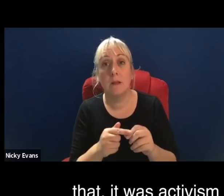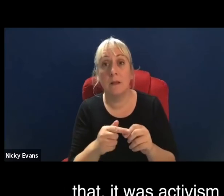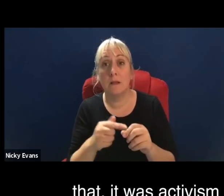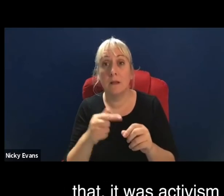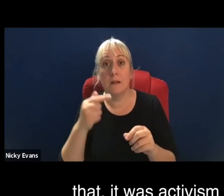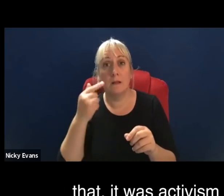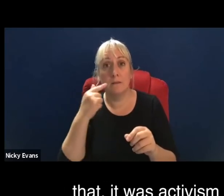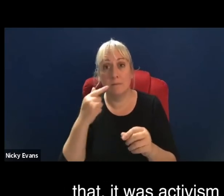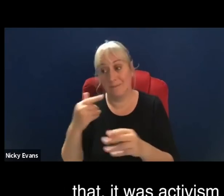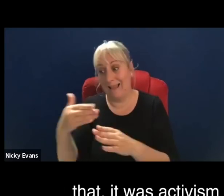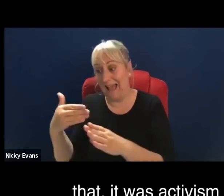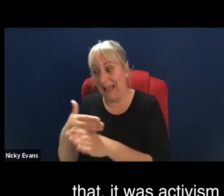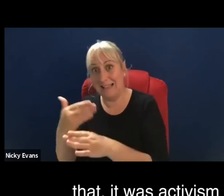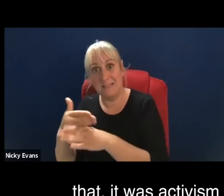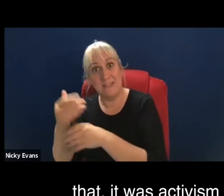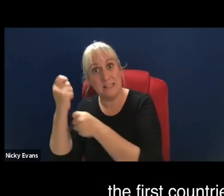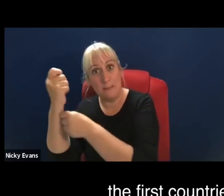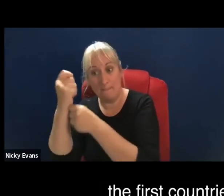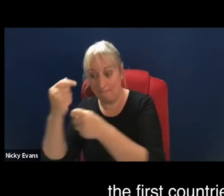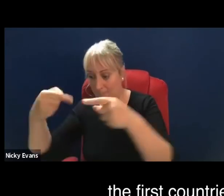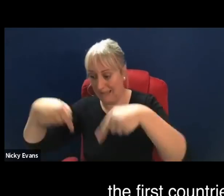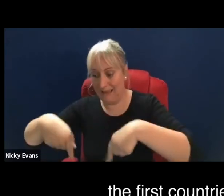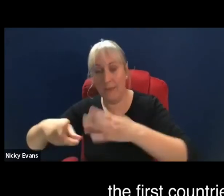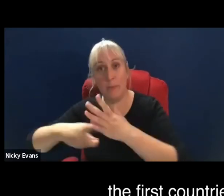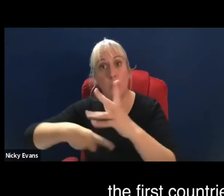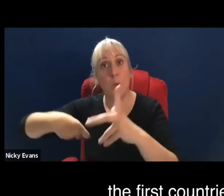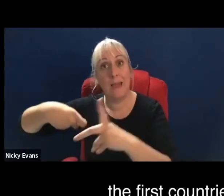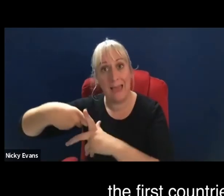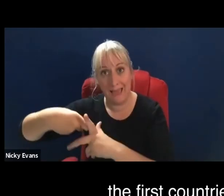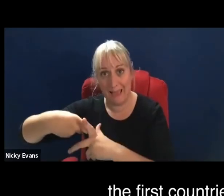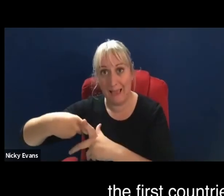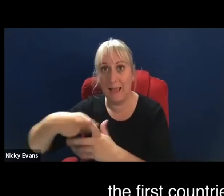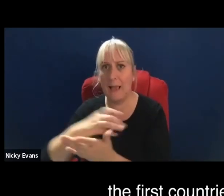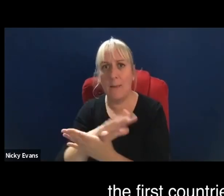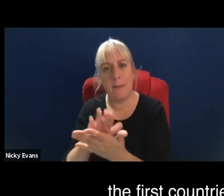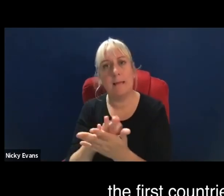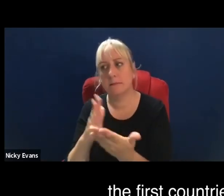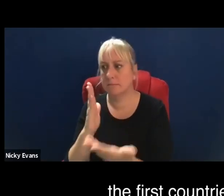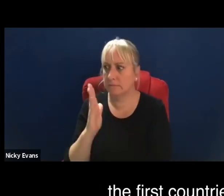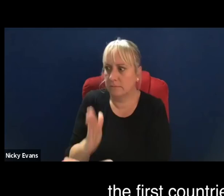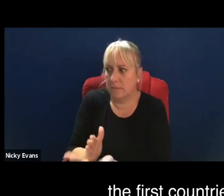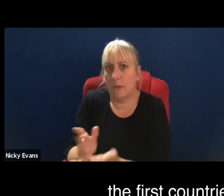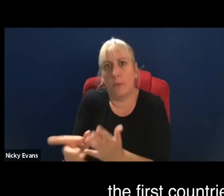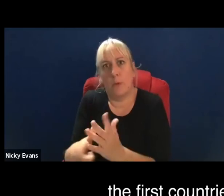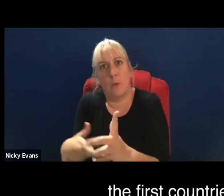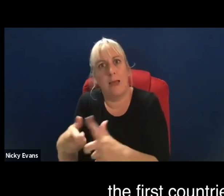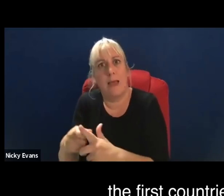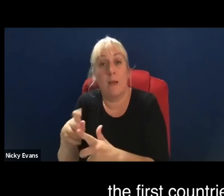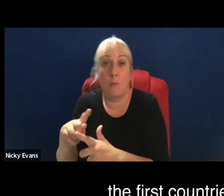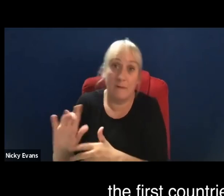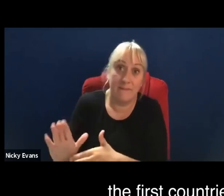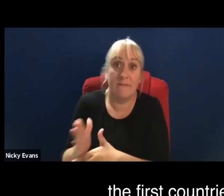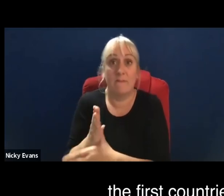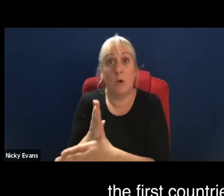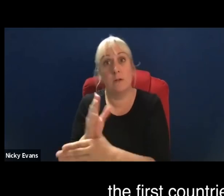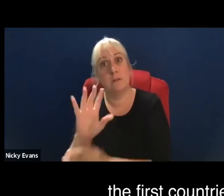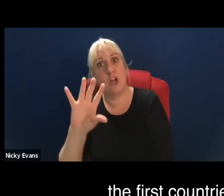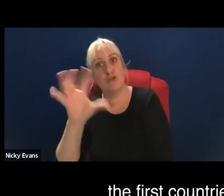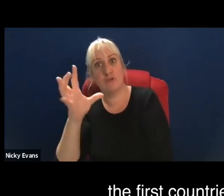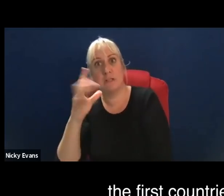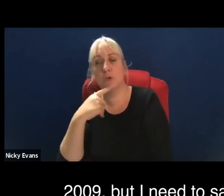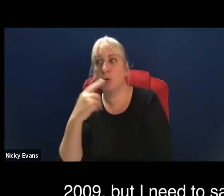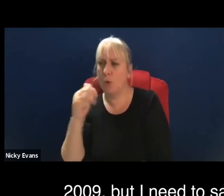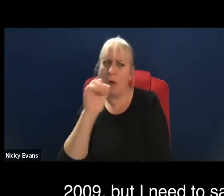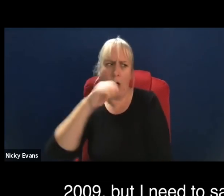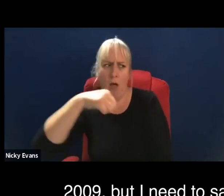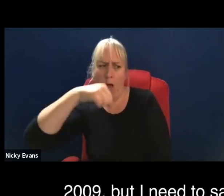was activism again here in the UK that guaranteed the UK to be one of the first countries to sign up to